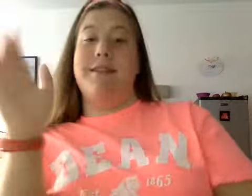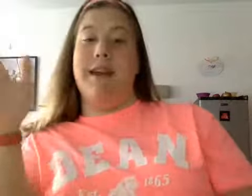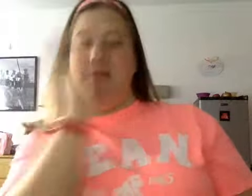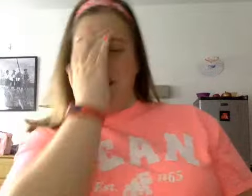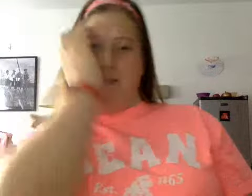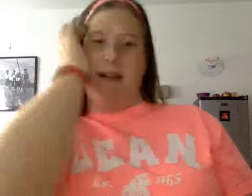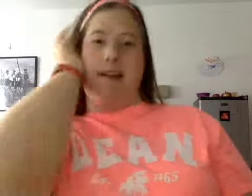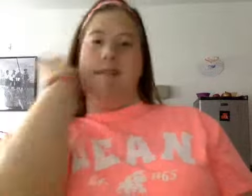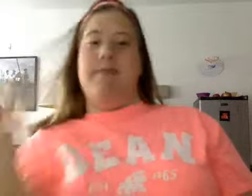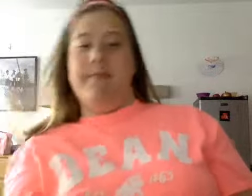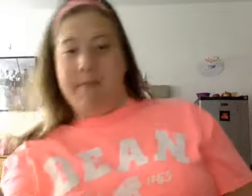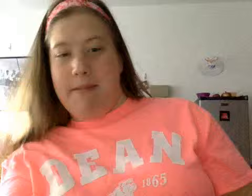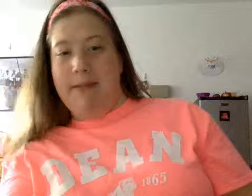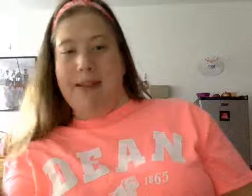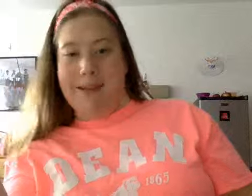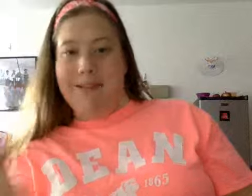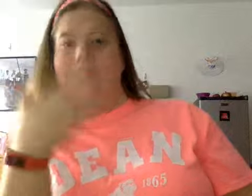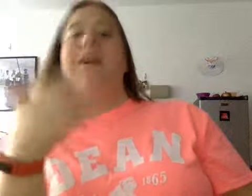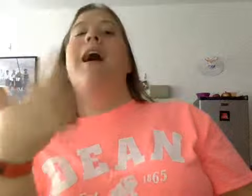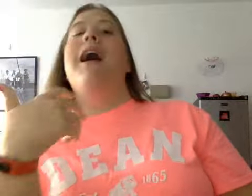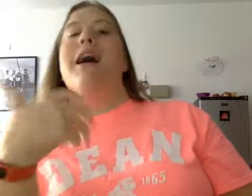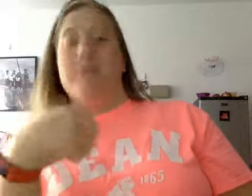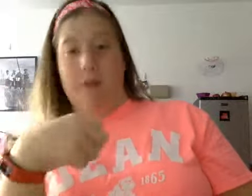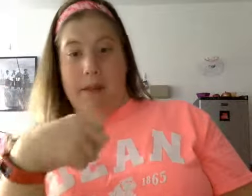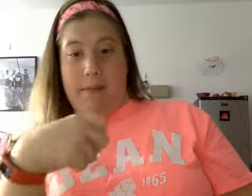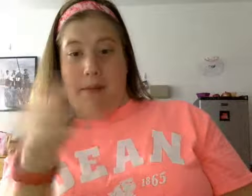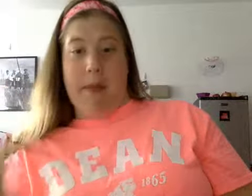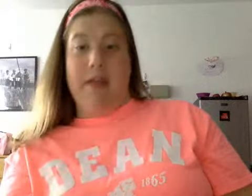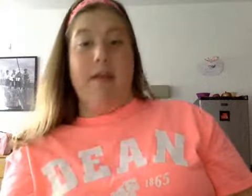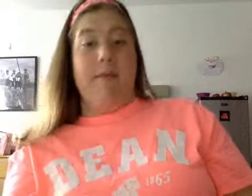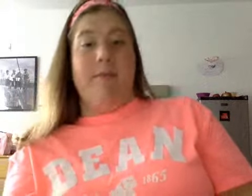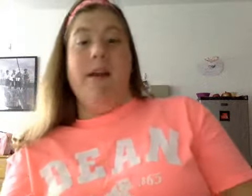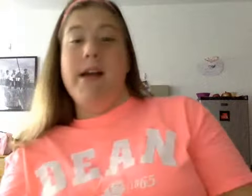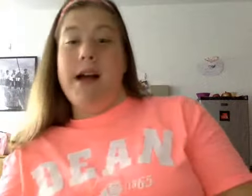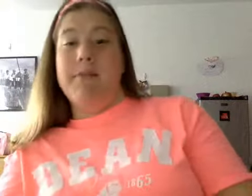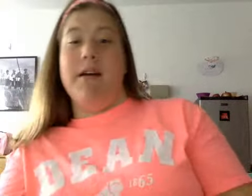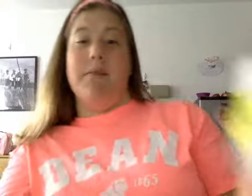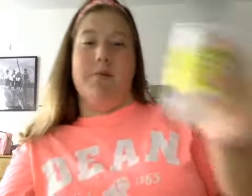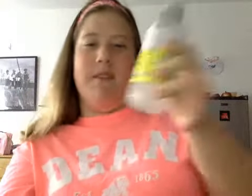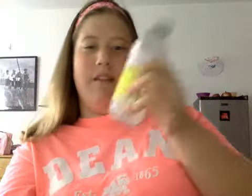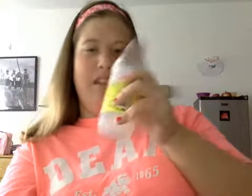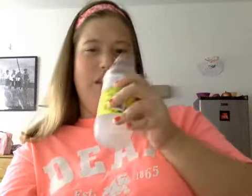camera angle right or computer angle because I'm recording the laptop I'm not a professional youtuber